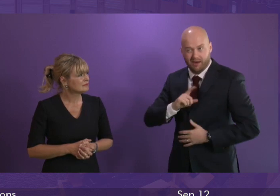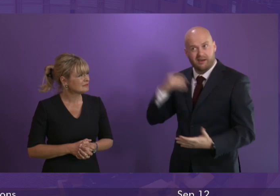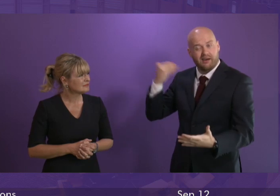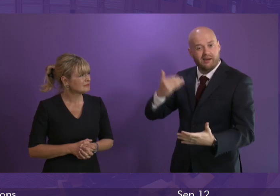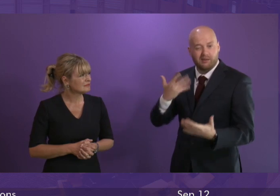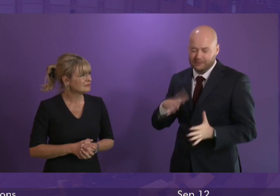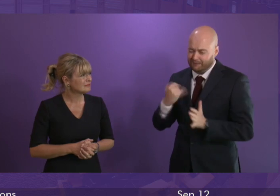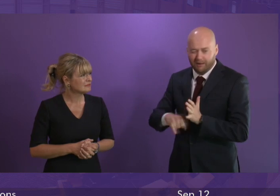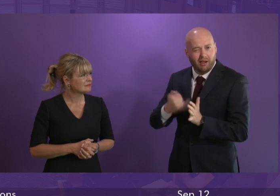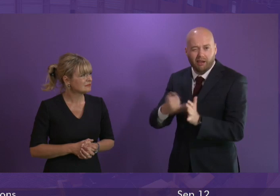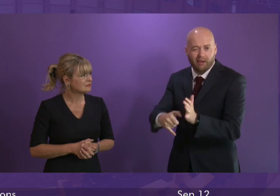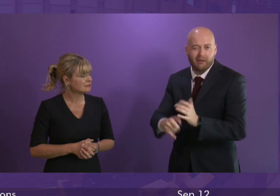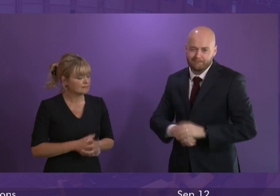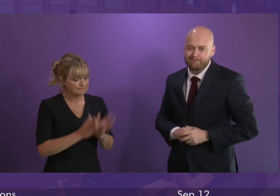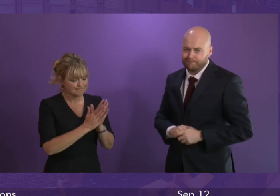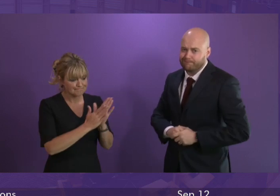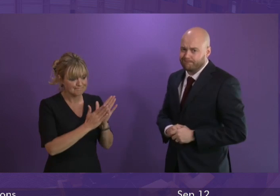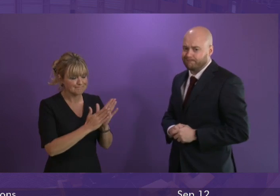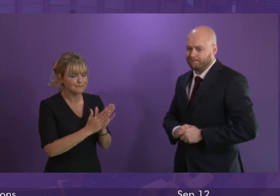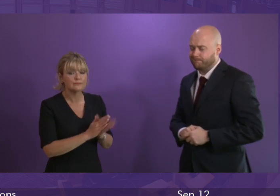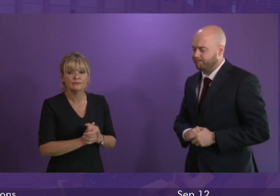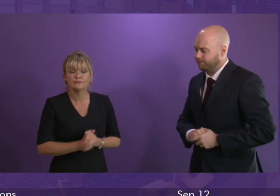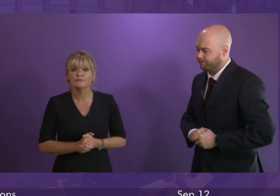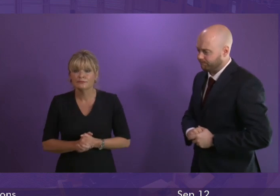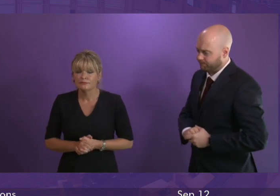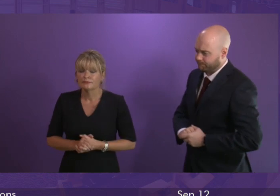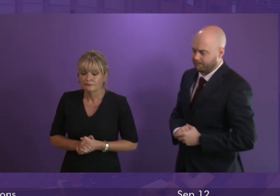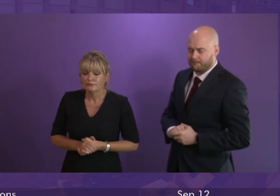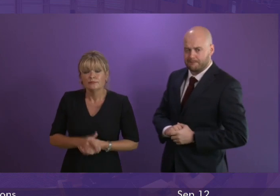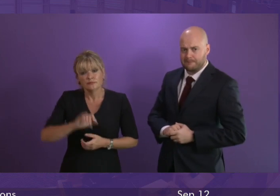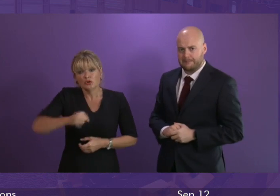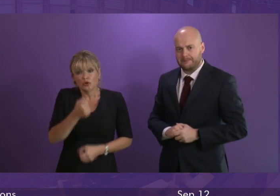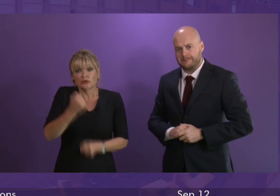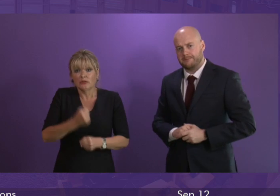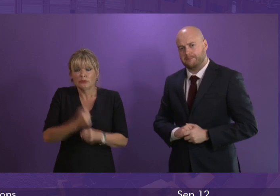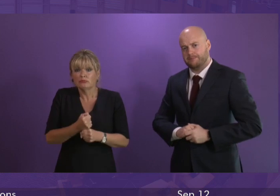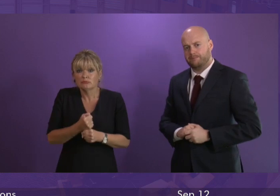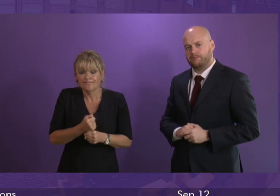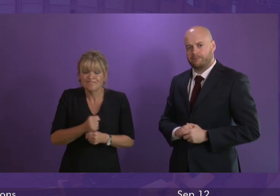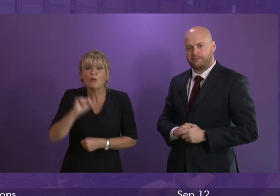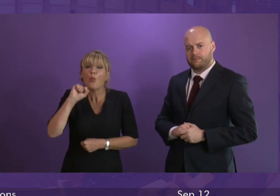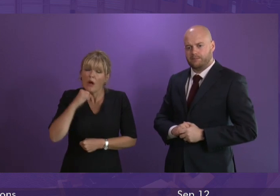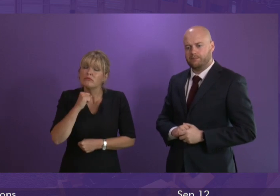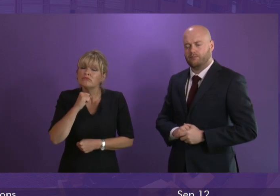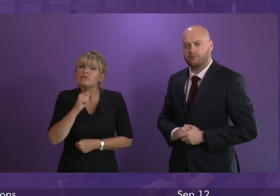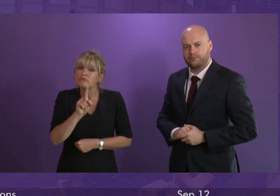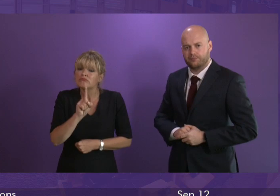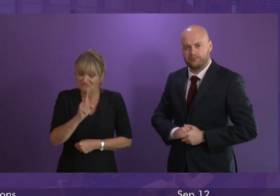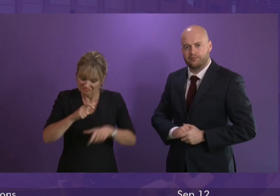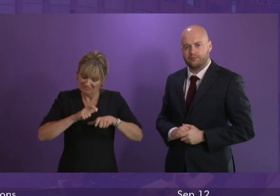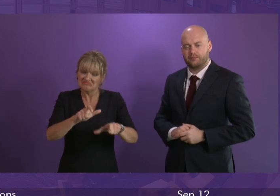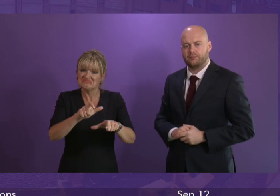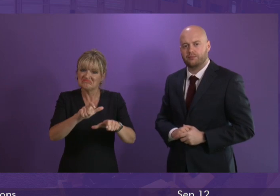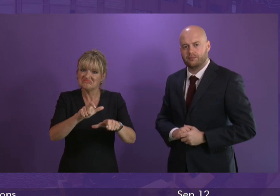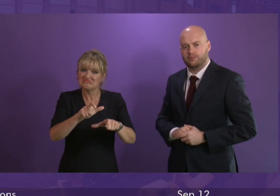governance and government? First Minister. The Scottish Government will continue to do the work